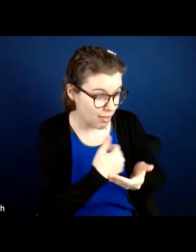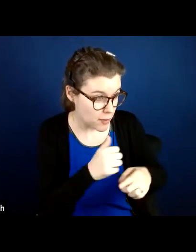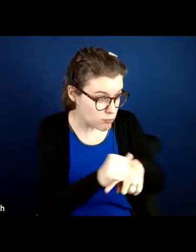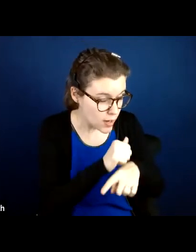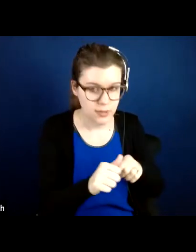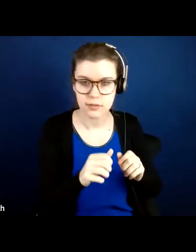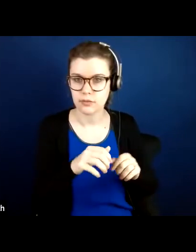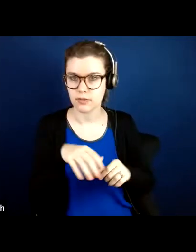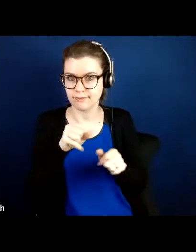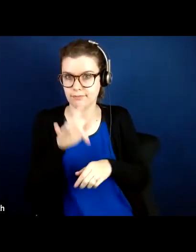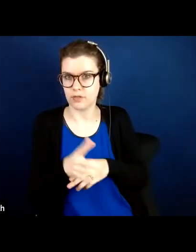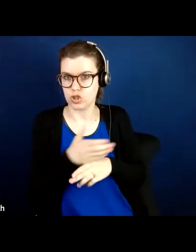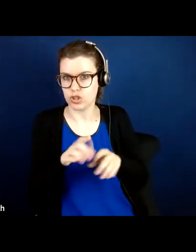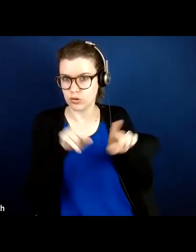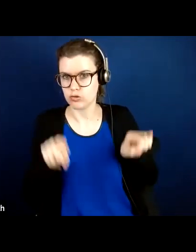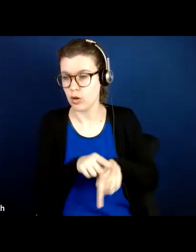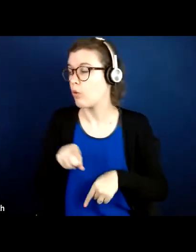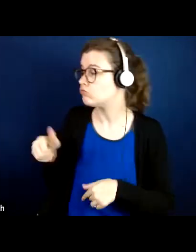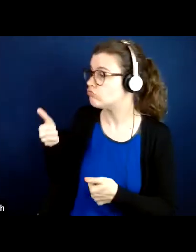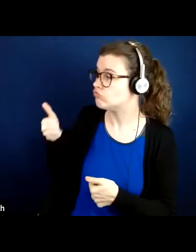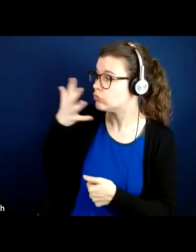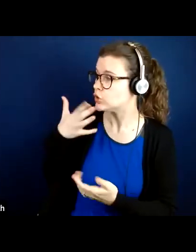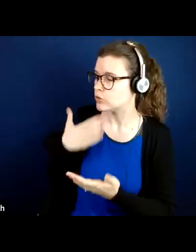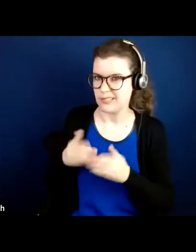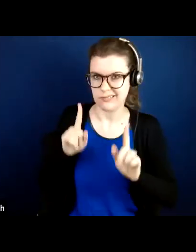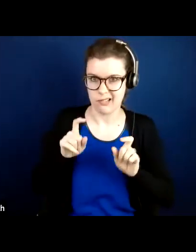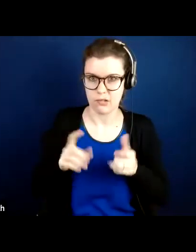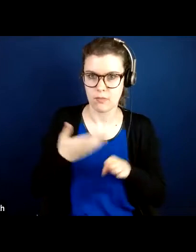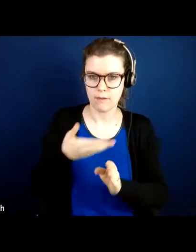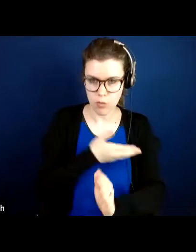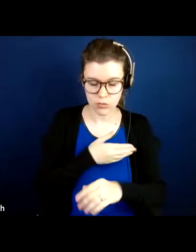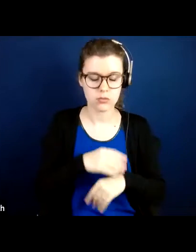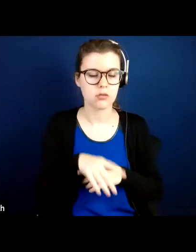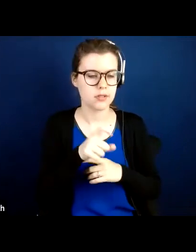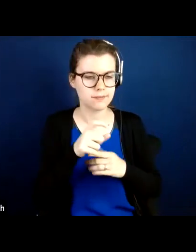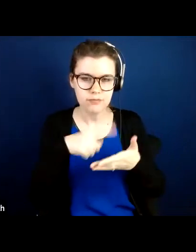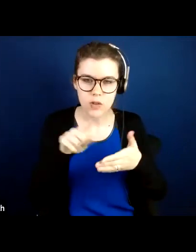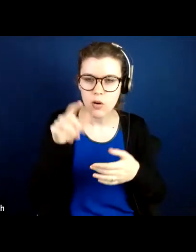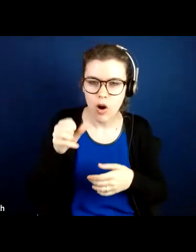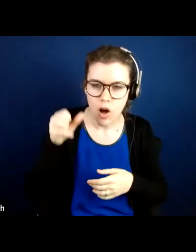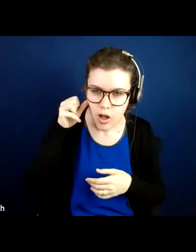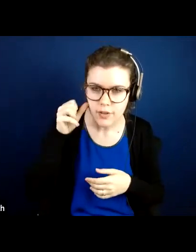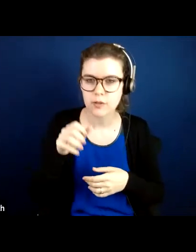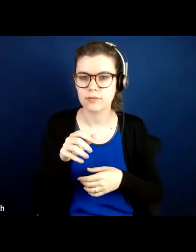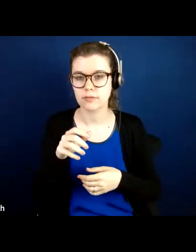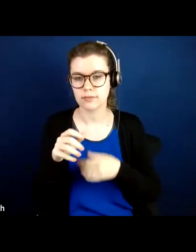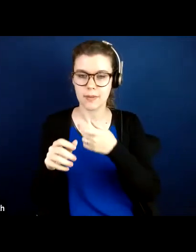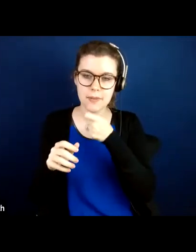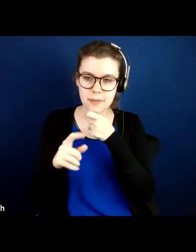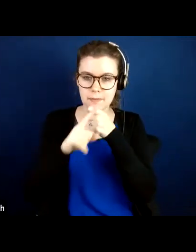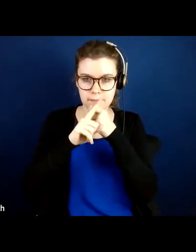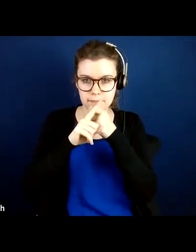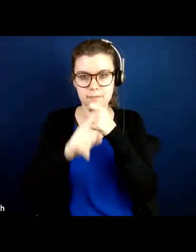works. Check your audio settings. Knowing how to mute and unmute. Practicing turning your video on and off.